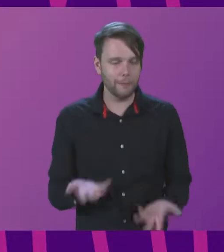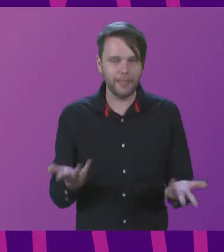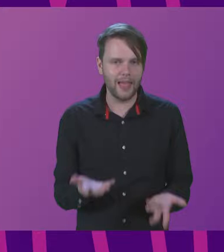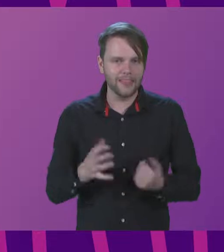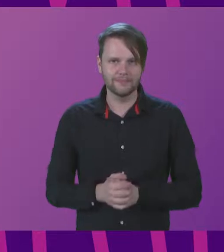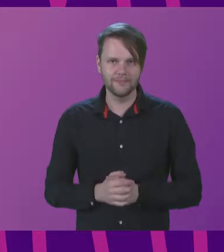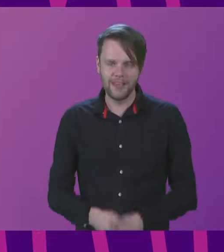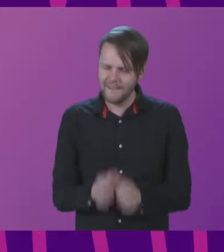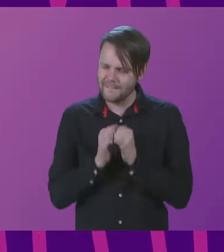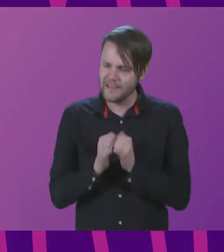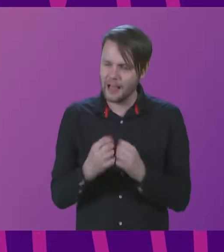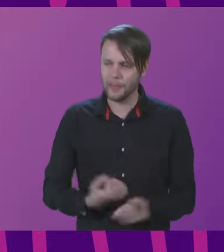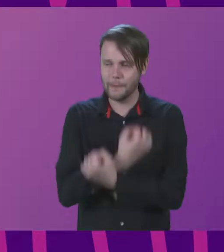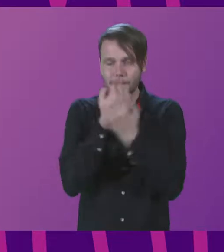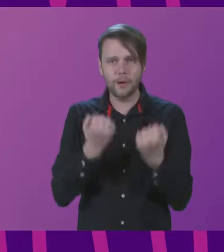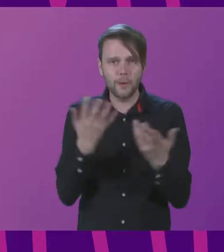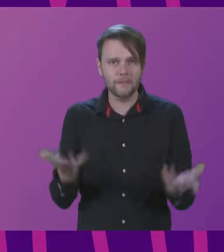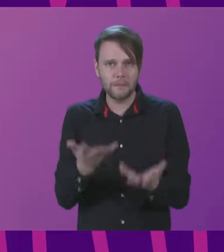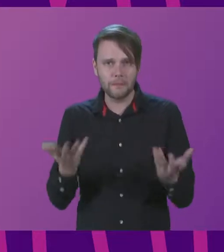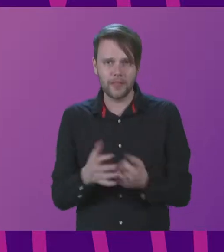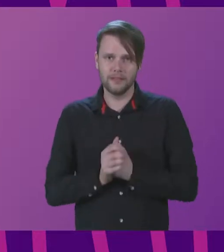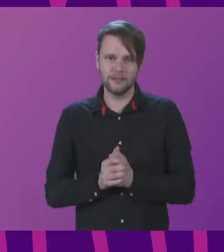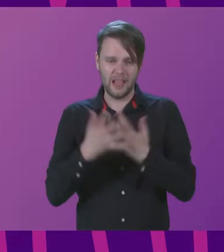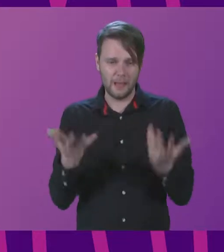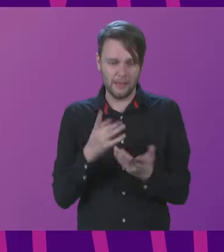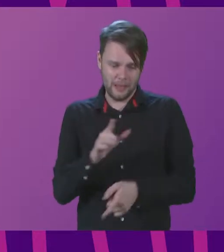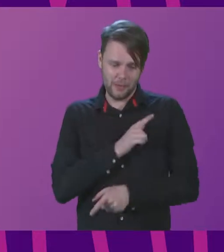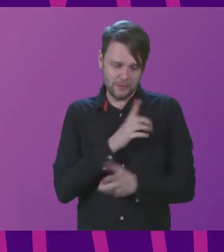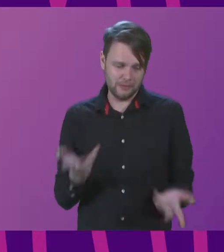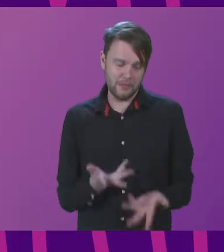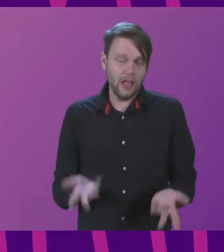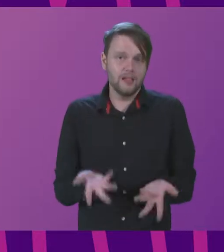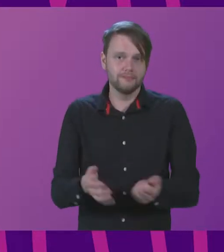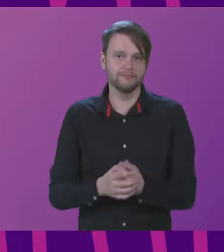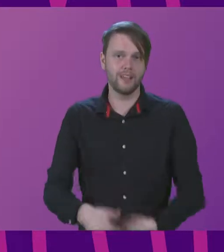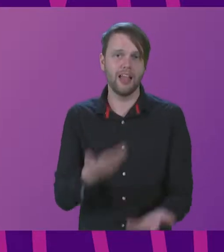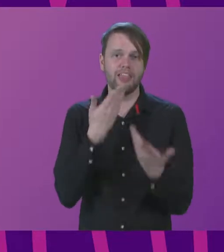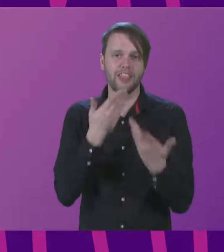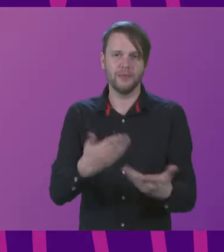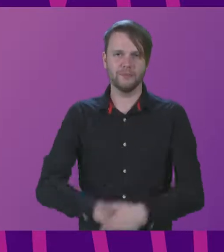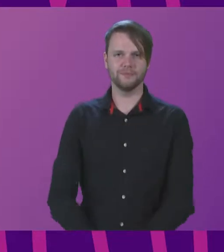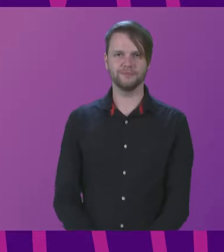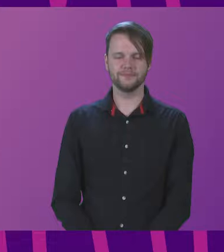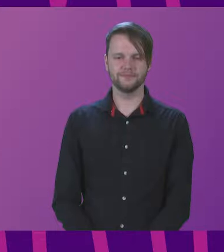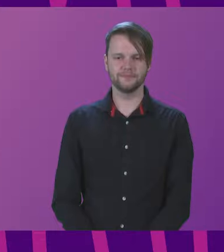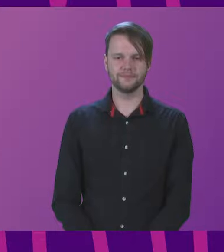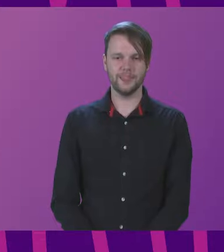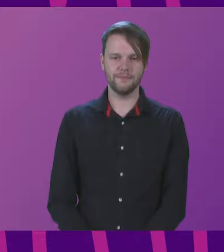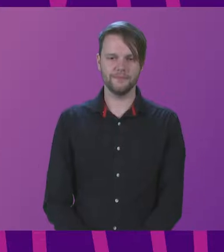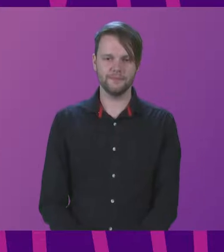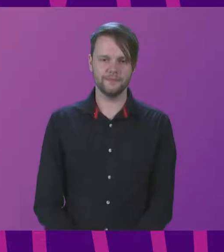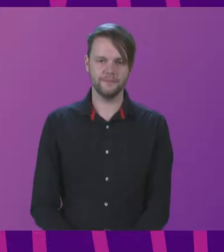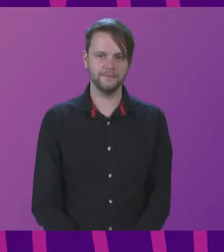Value the power of play. And play for play's sake. Thank you. Thank you.